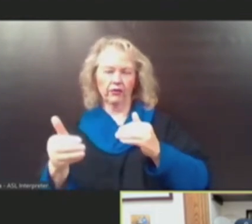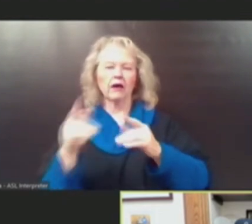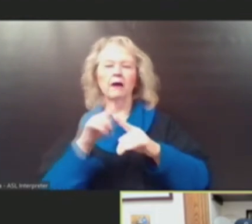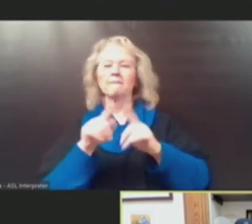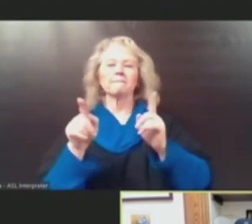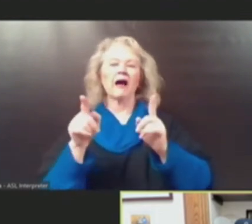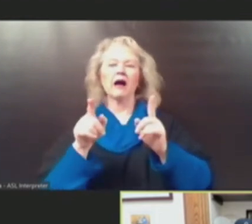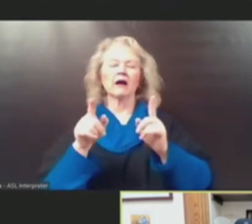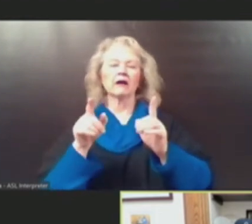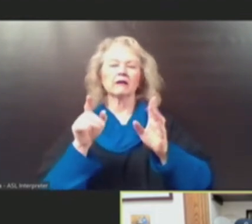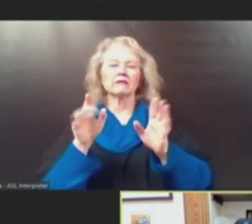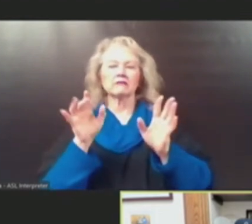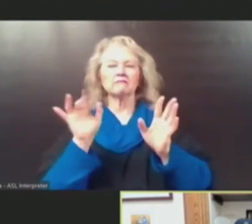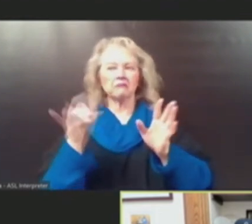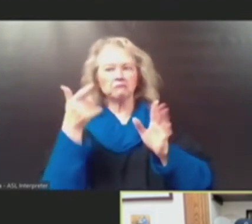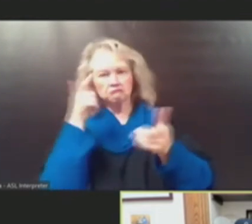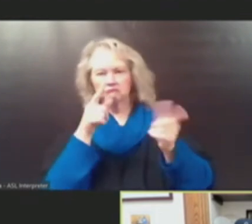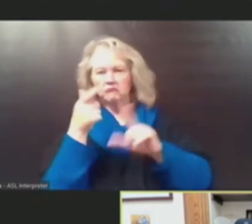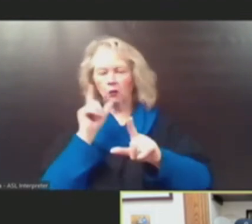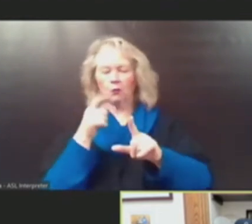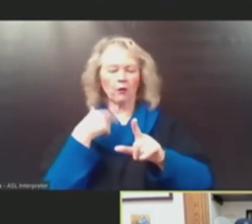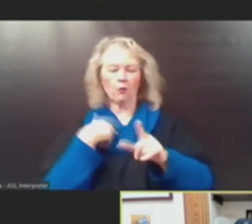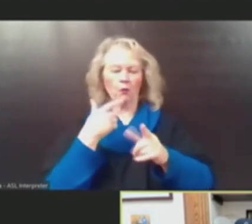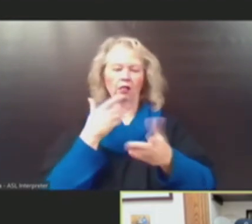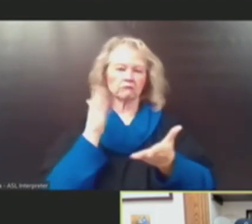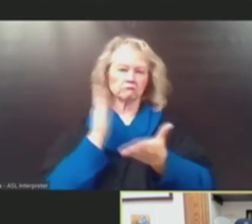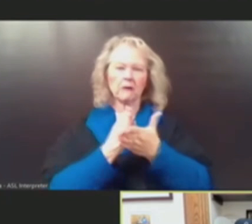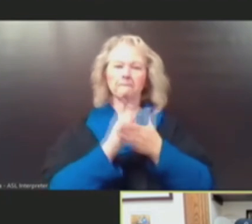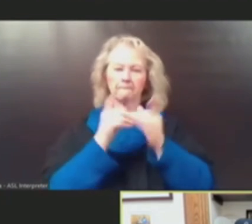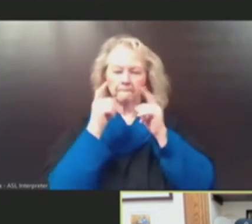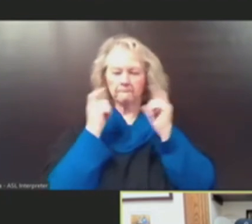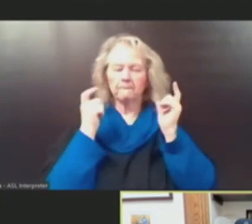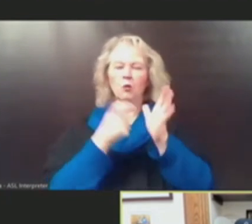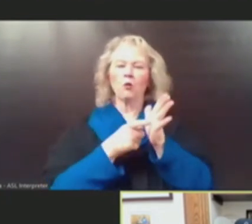mask mandate in our school settings on the 28th.